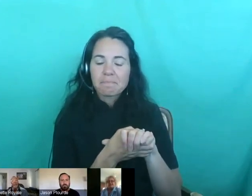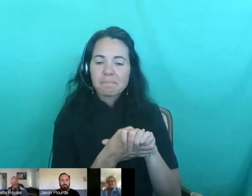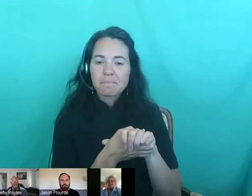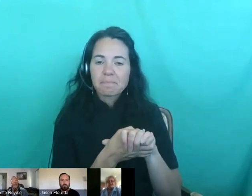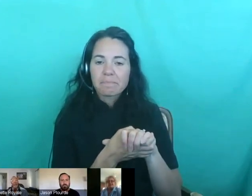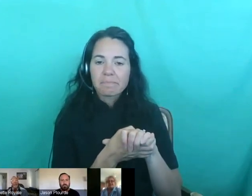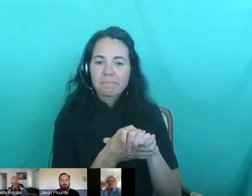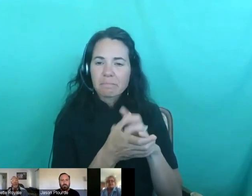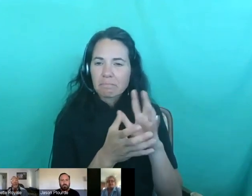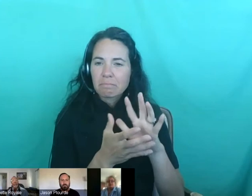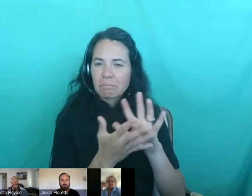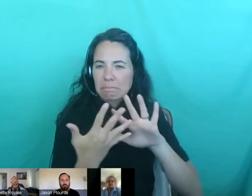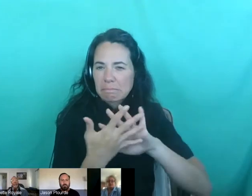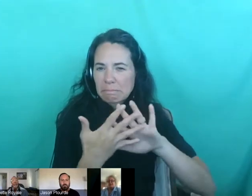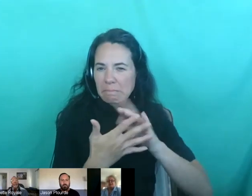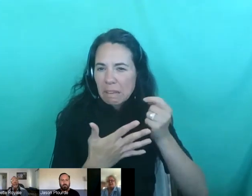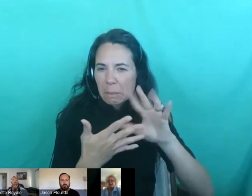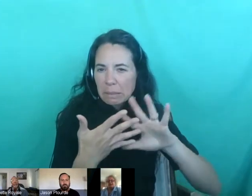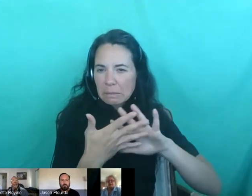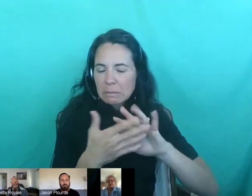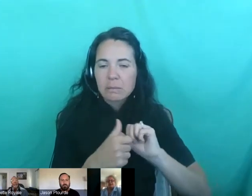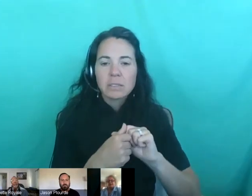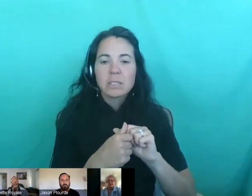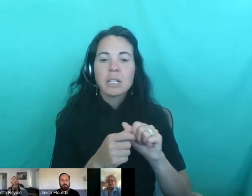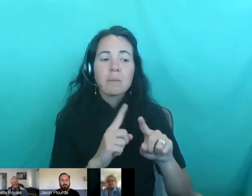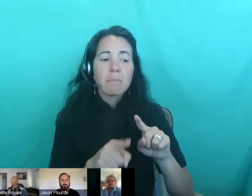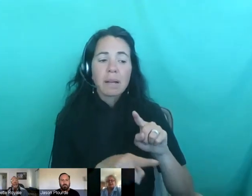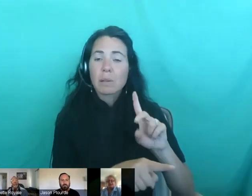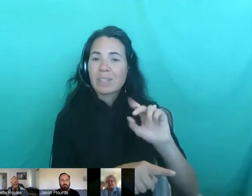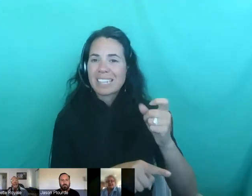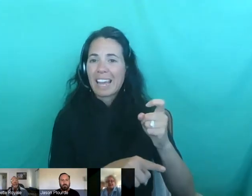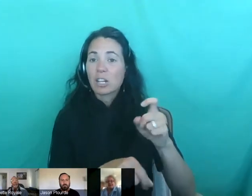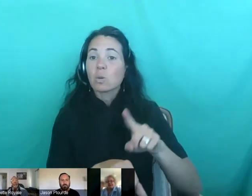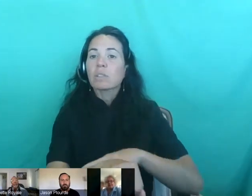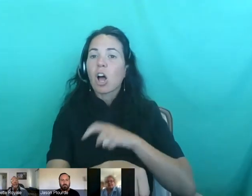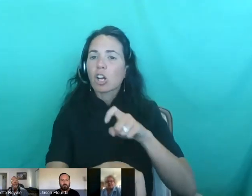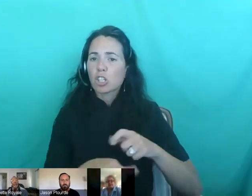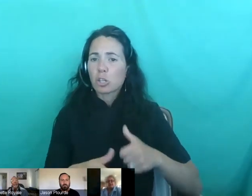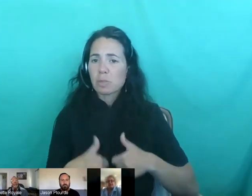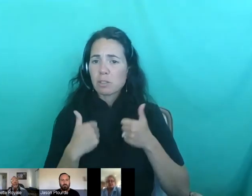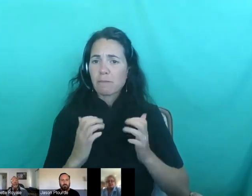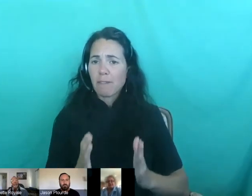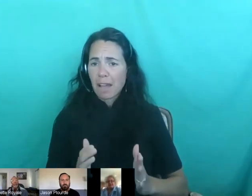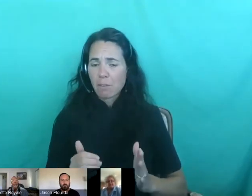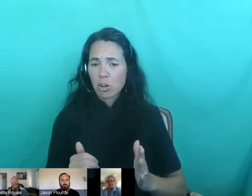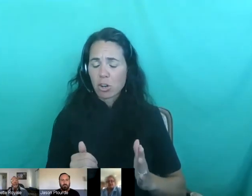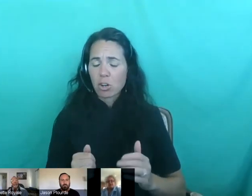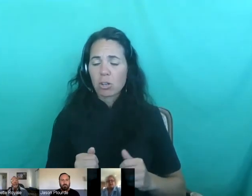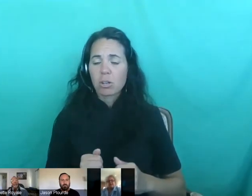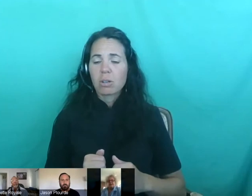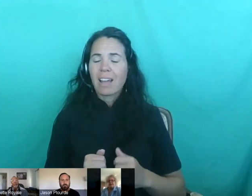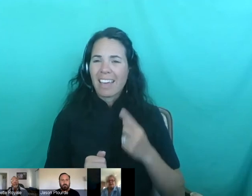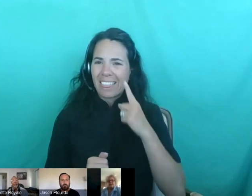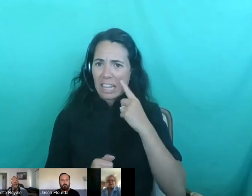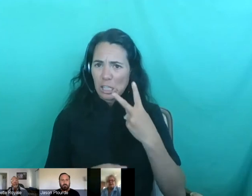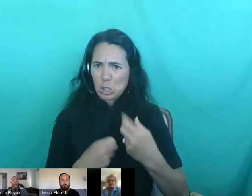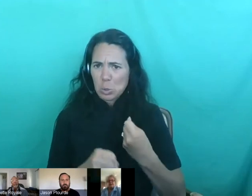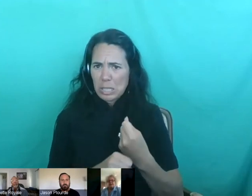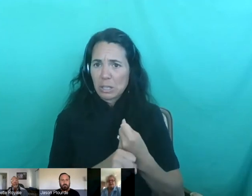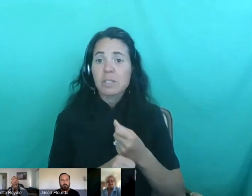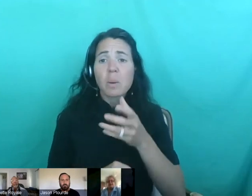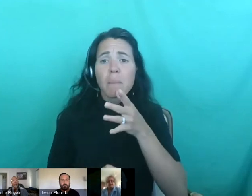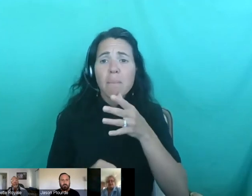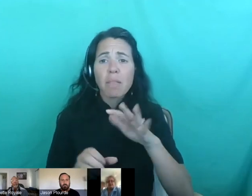diagnosed a long-term survivor, which at that point I think was two years, mother's groups. So that was